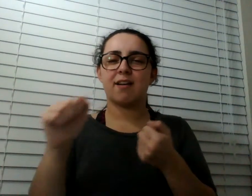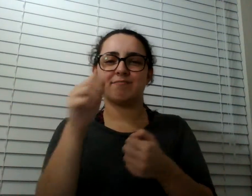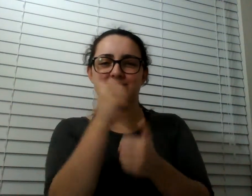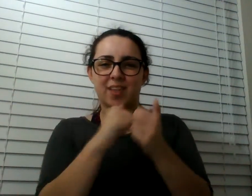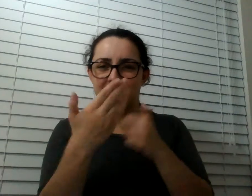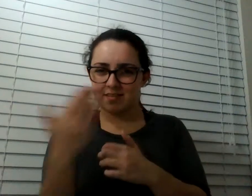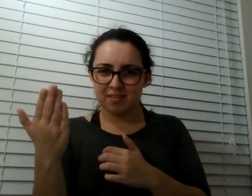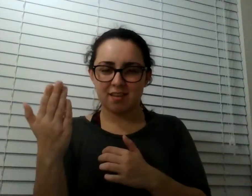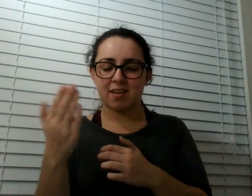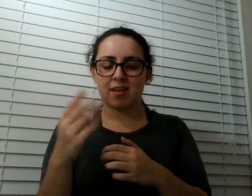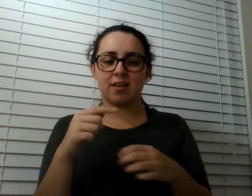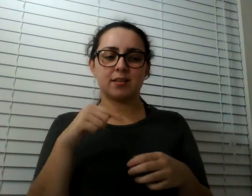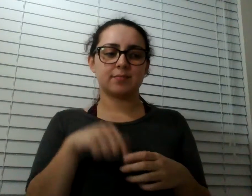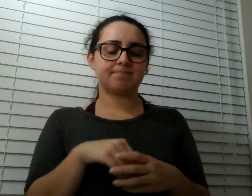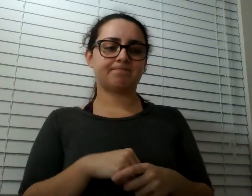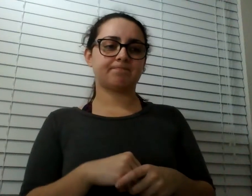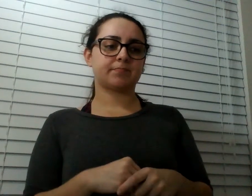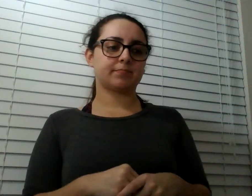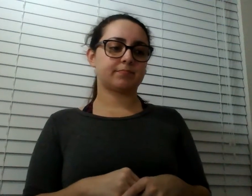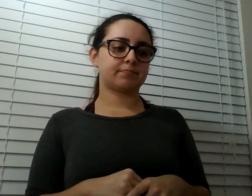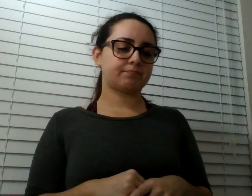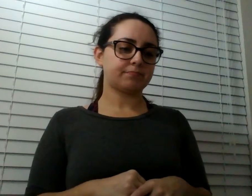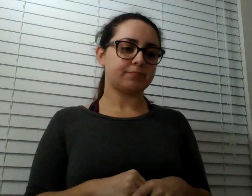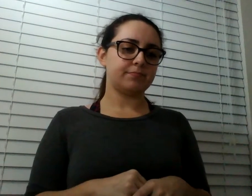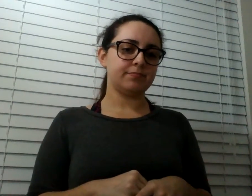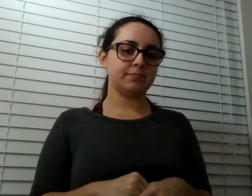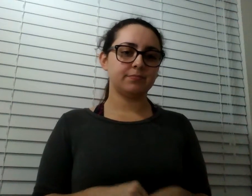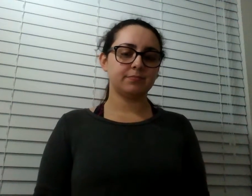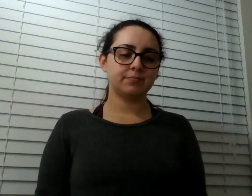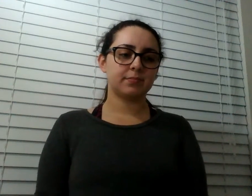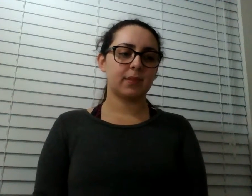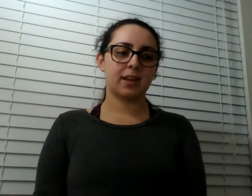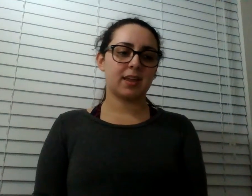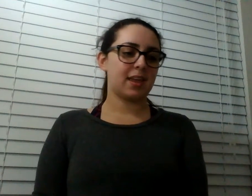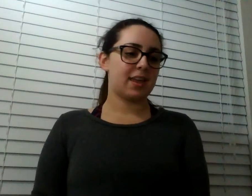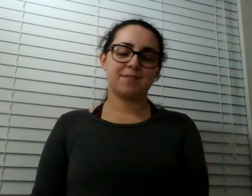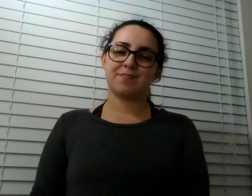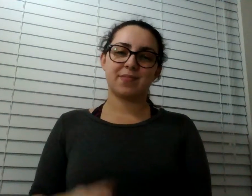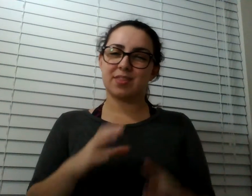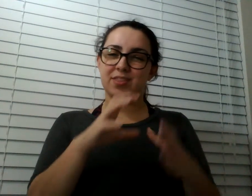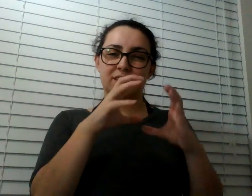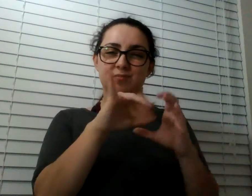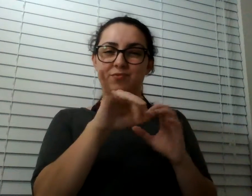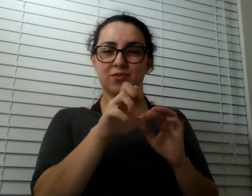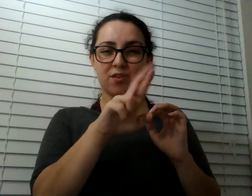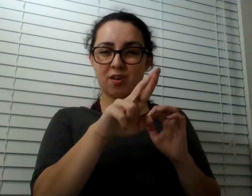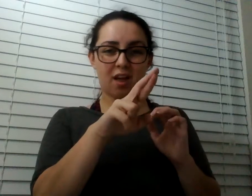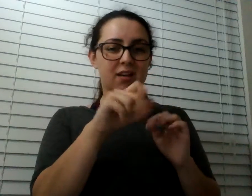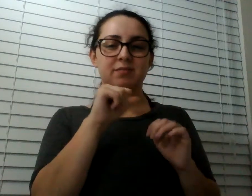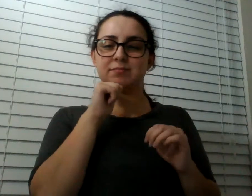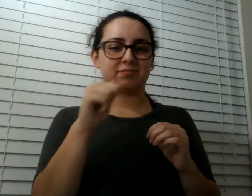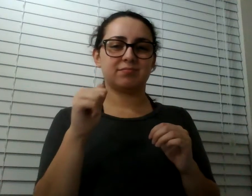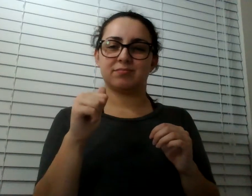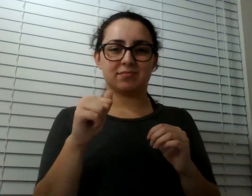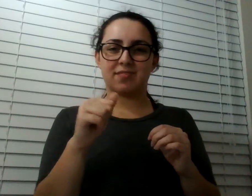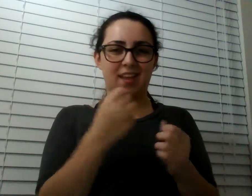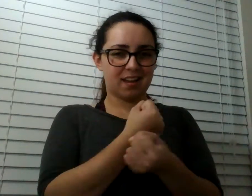destroyed. Oh, no. Yeah. I mean, it wouldn't have survived. Even the giant boulder protecting it. Like, it's just, it's been